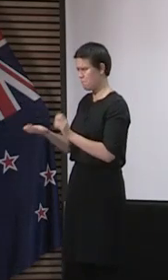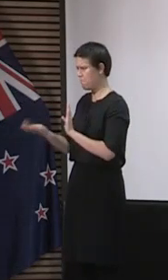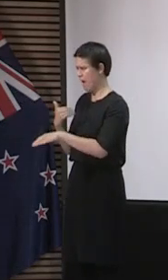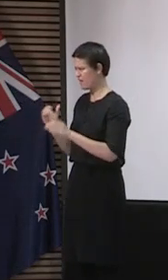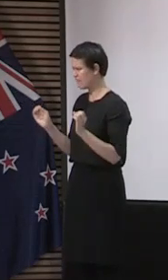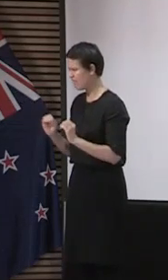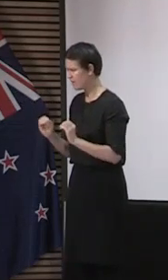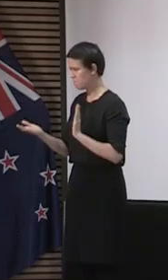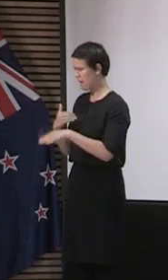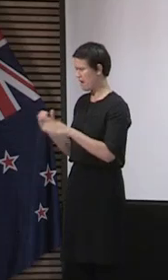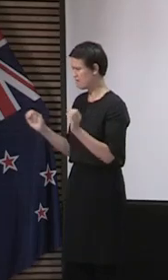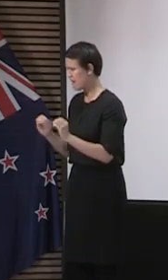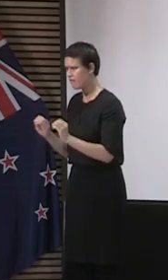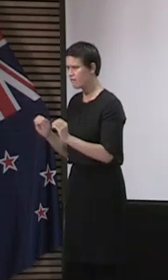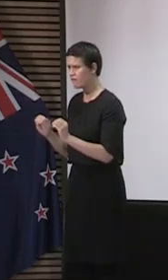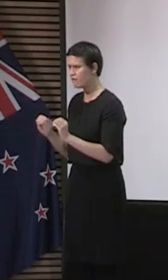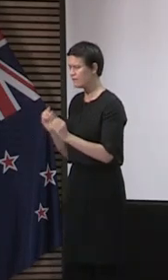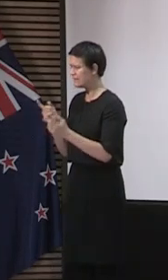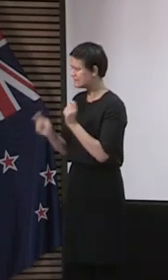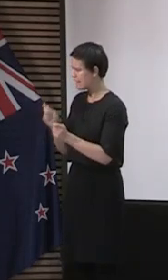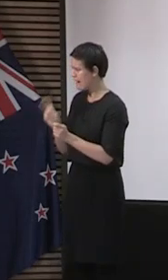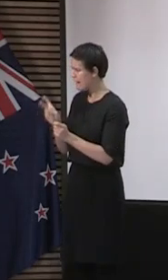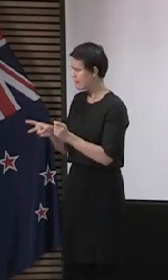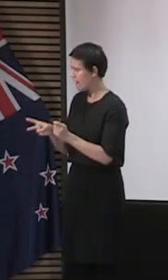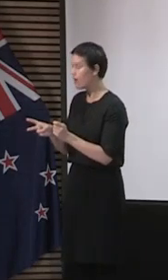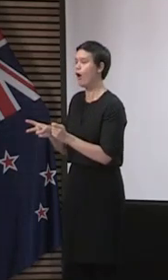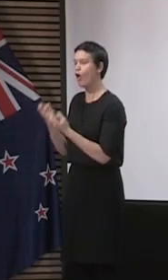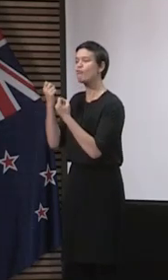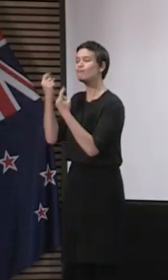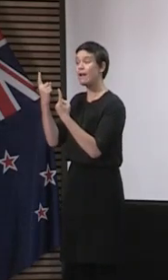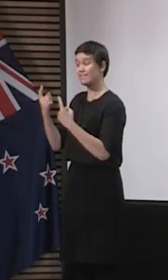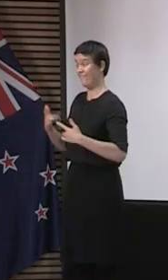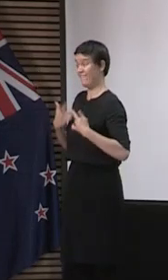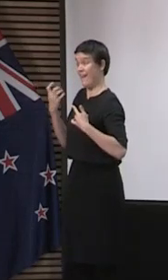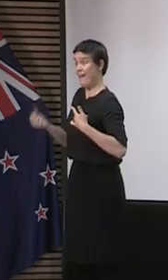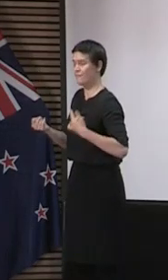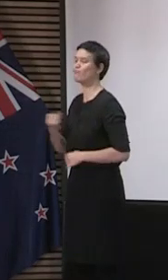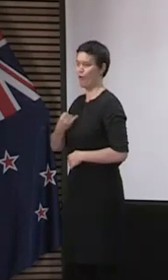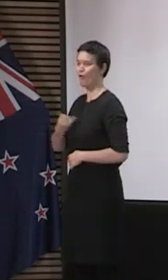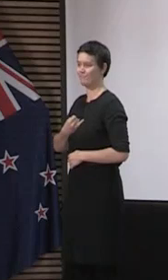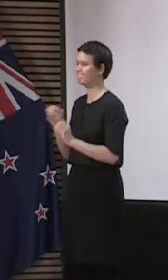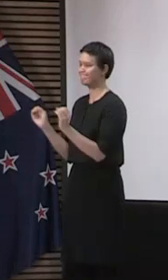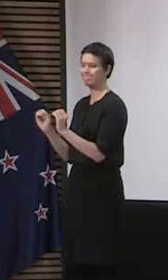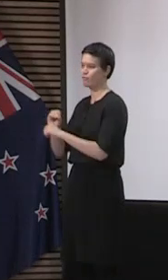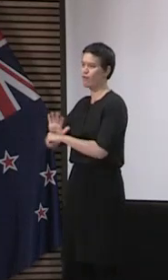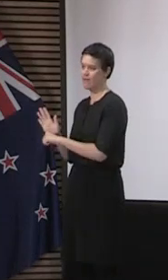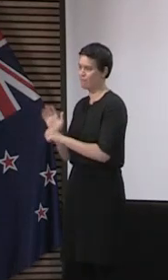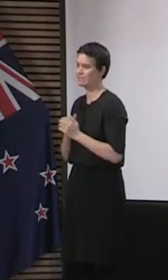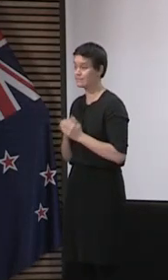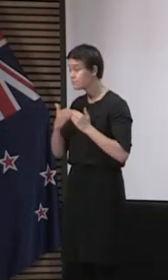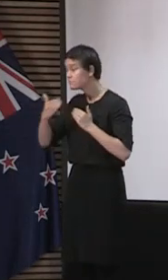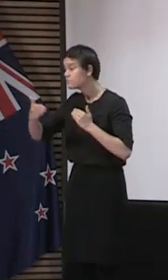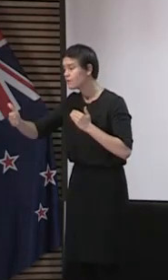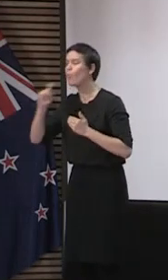no longer should be classified as probable cases. And we will continue to do that over these next few weeks to help get a really good picture